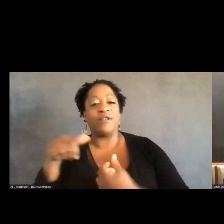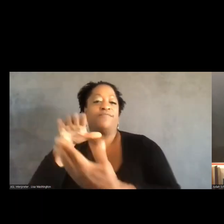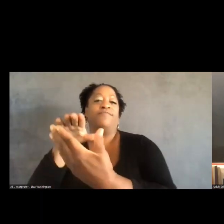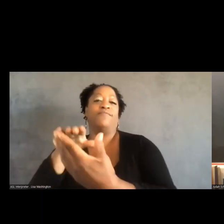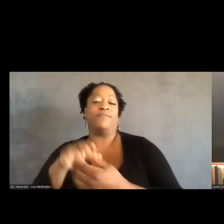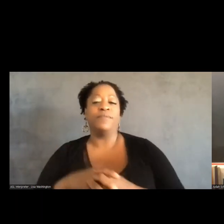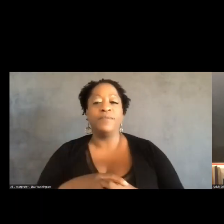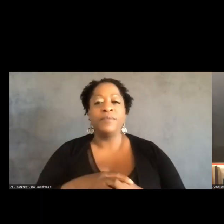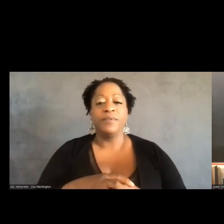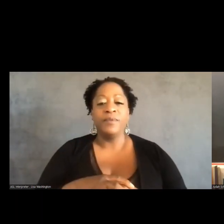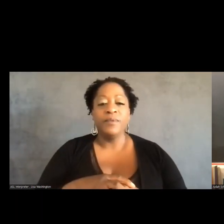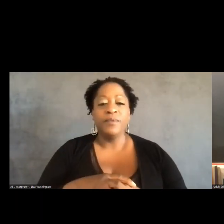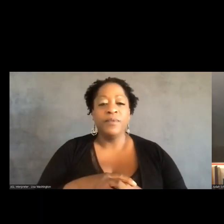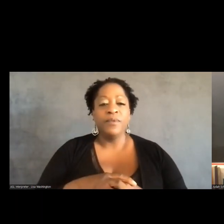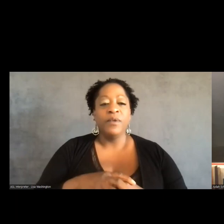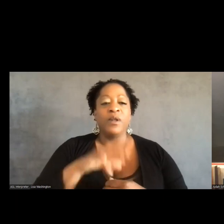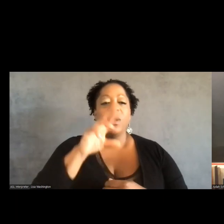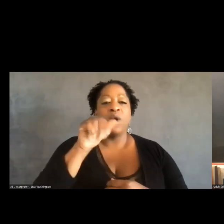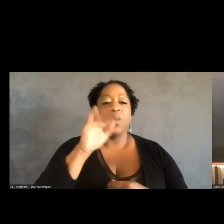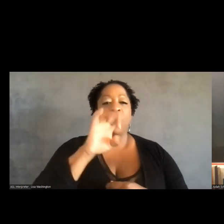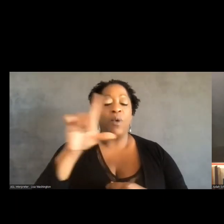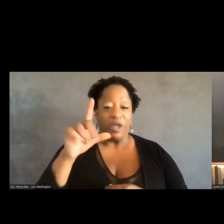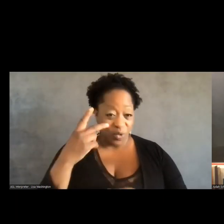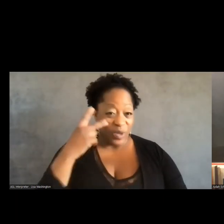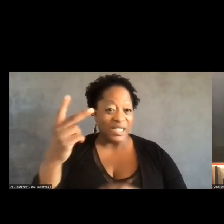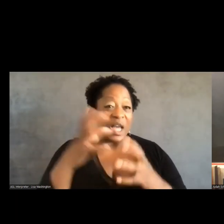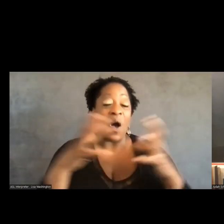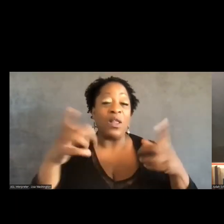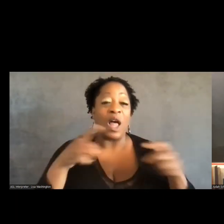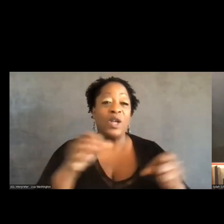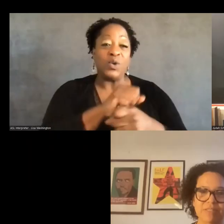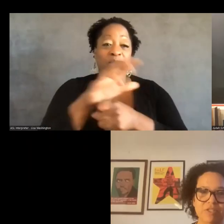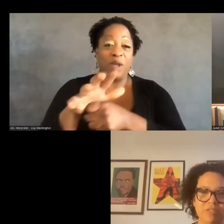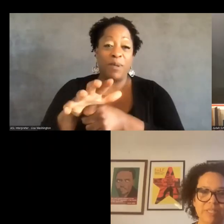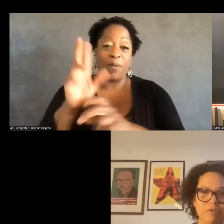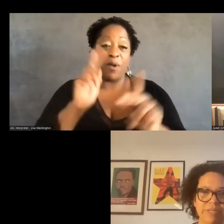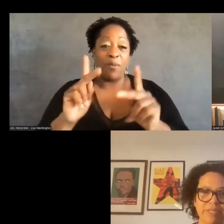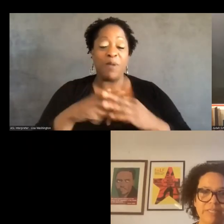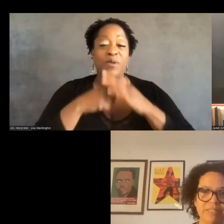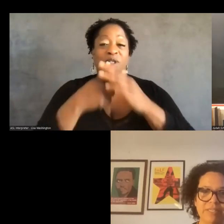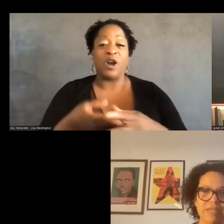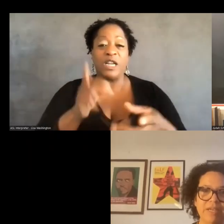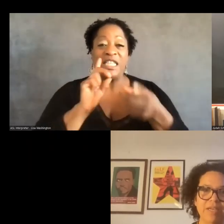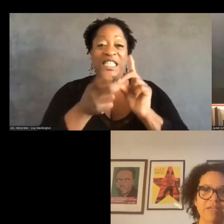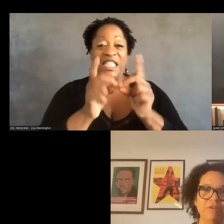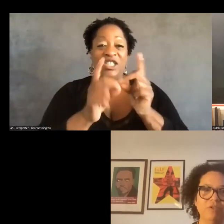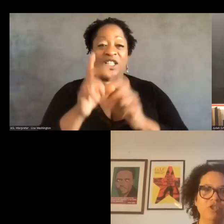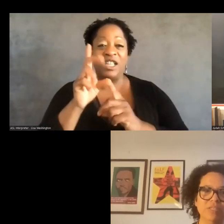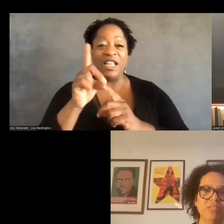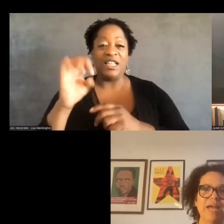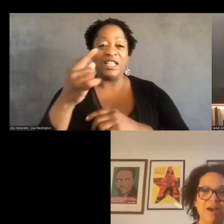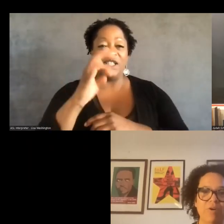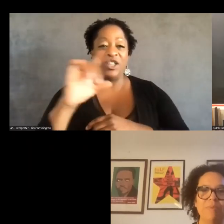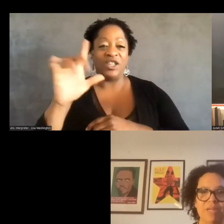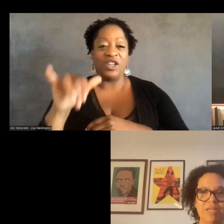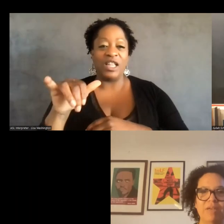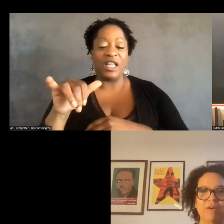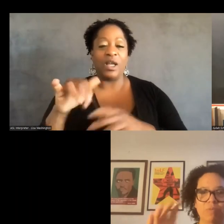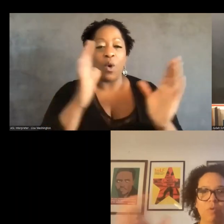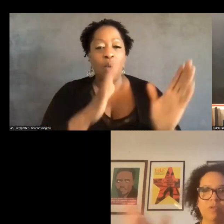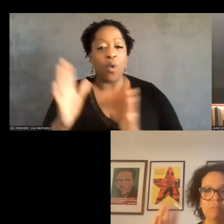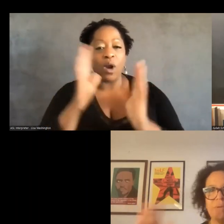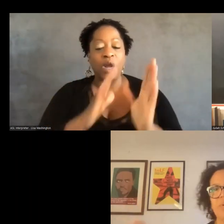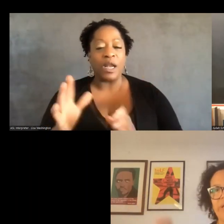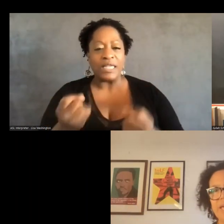And I think we saw a lot during the pandemic when everybody started digitally organizing, you know, just how many